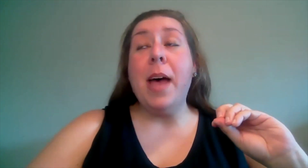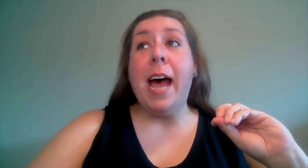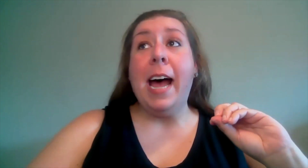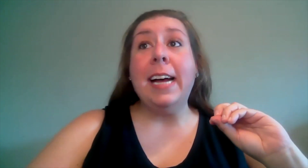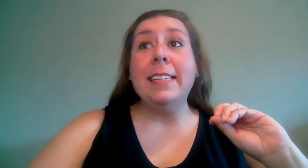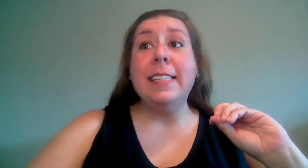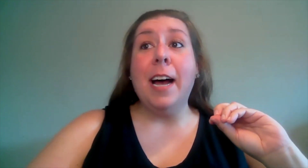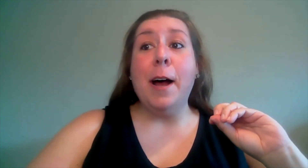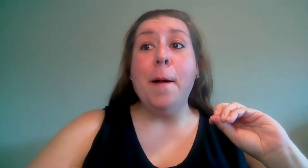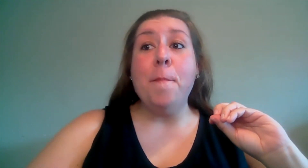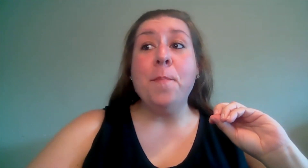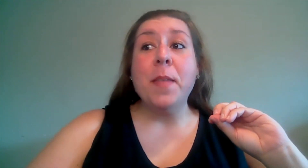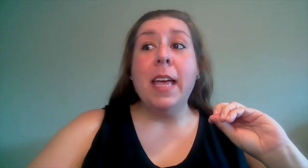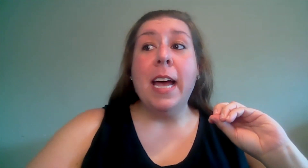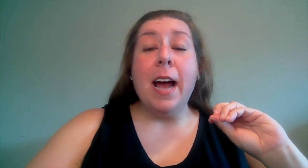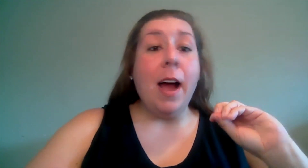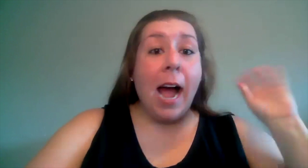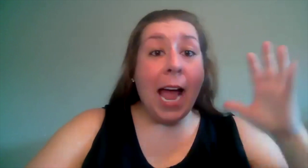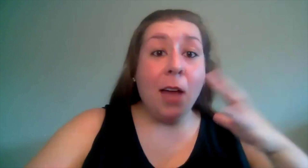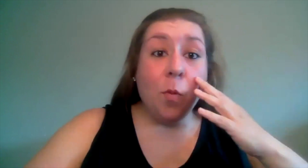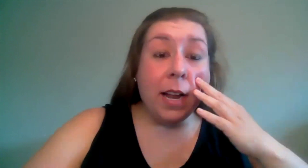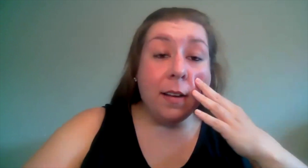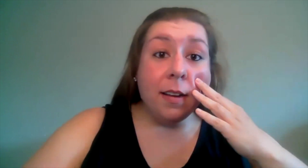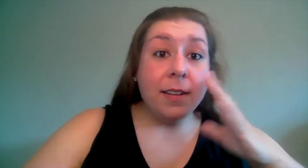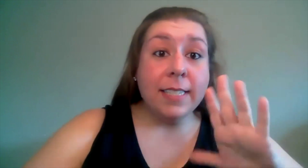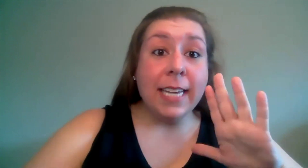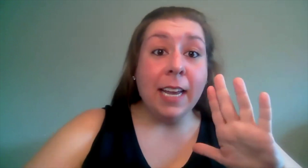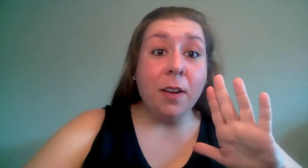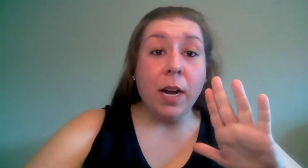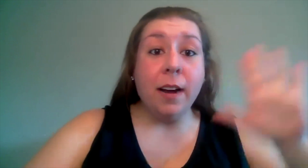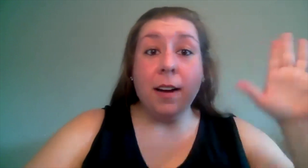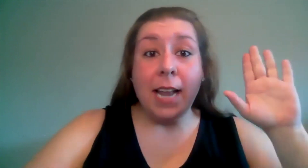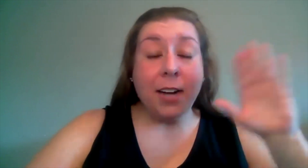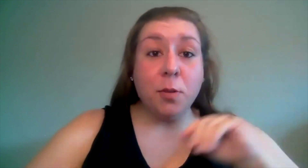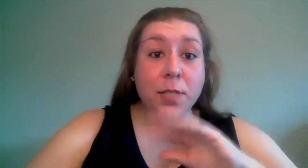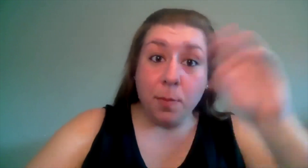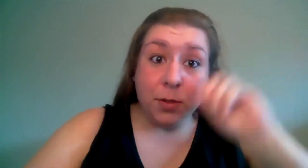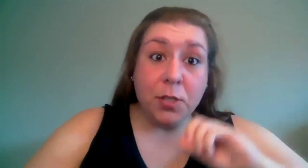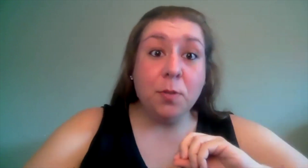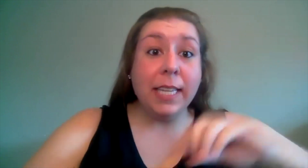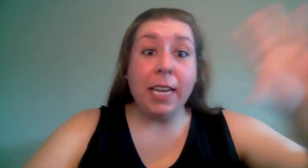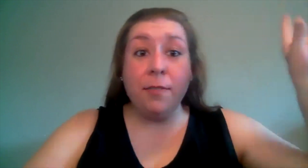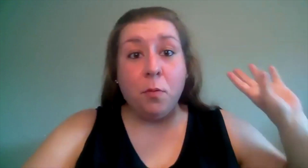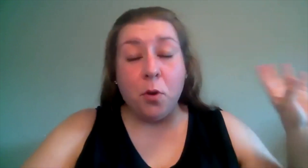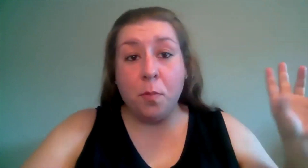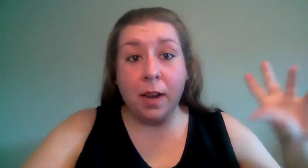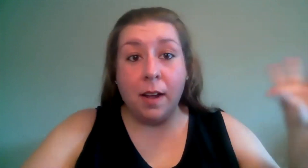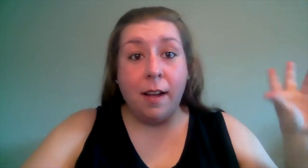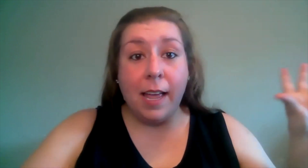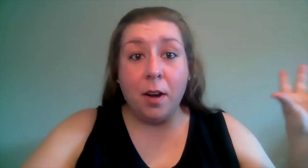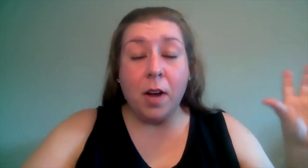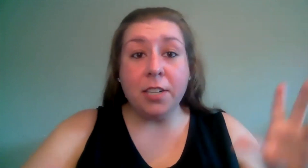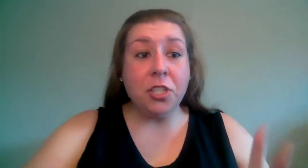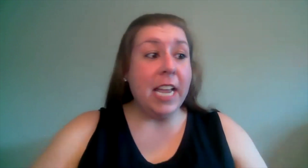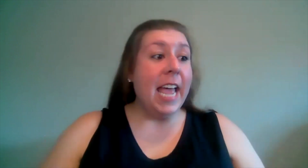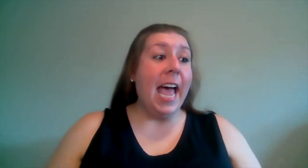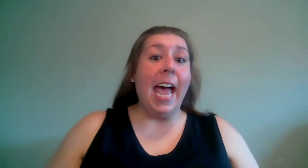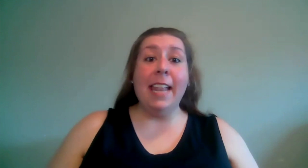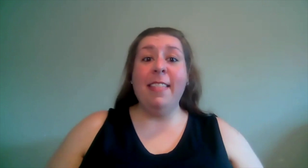as um i had one scene where an actor was supposed to leave the room in a rush and